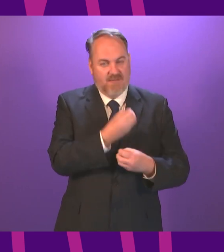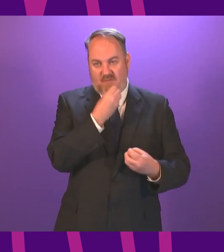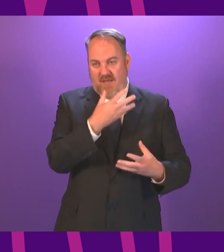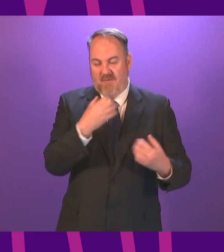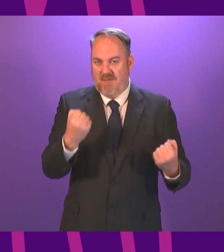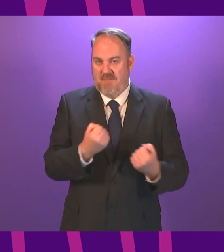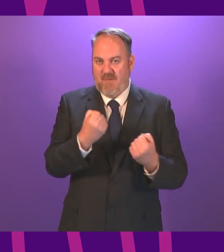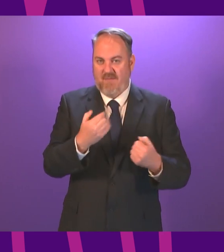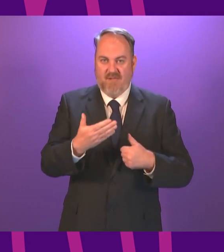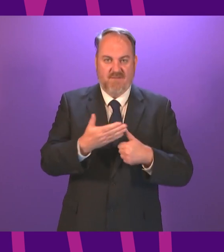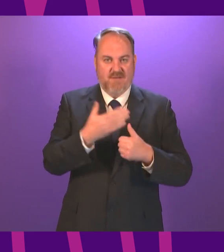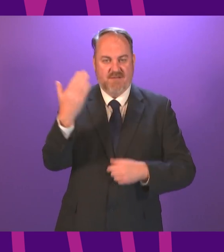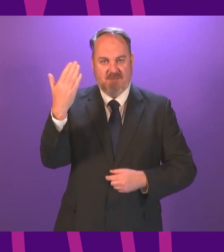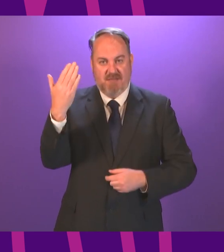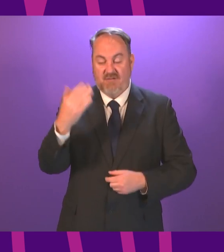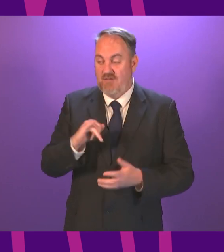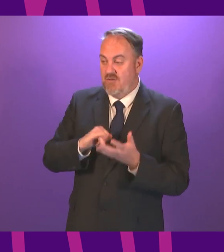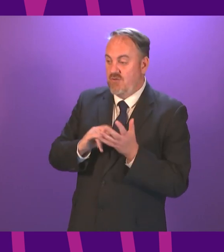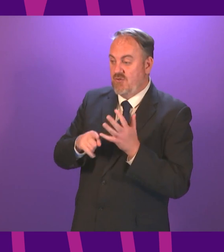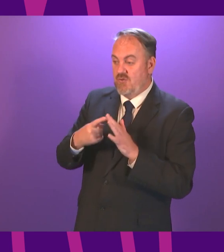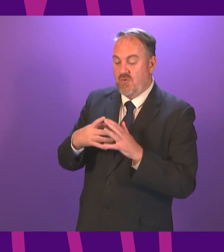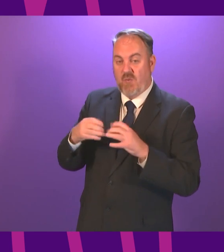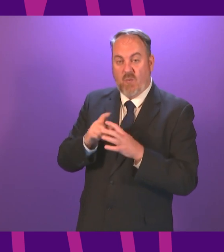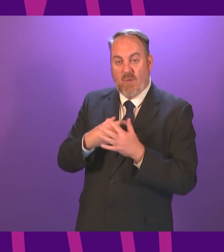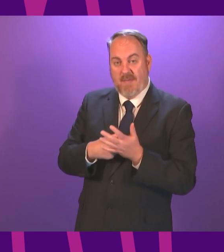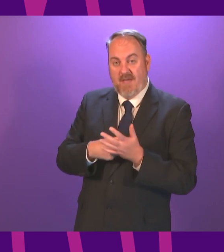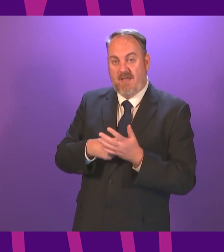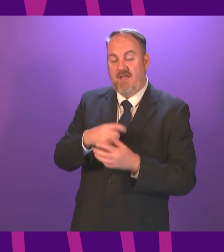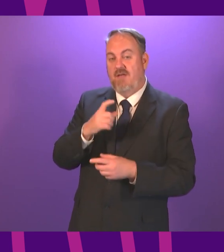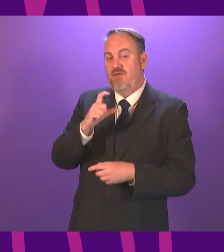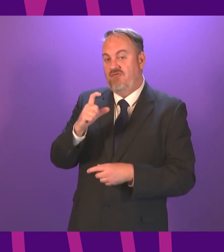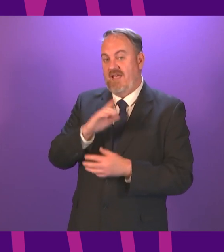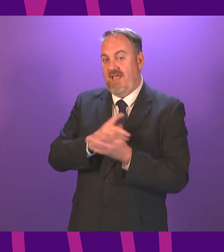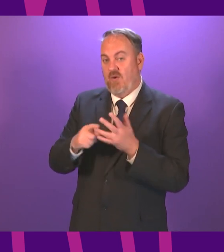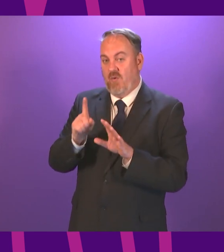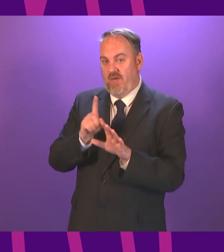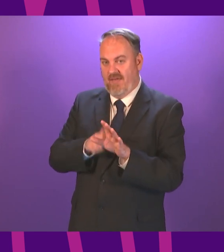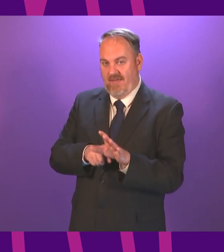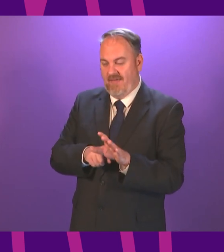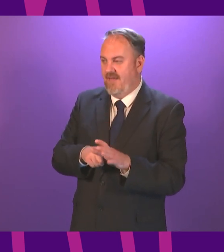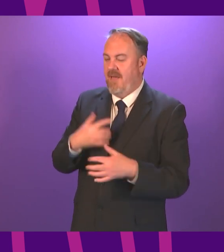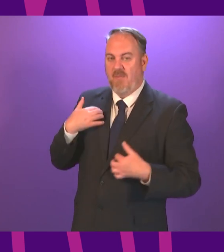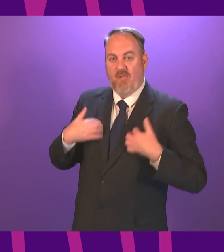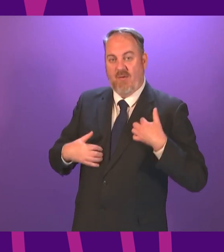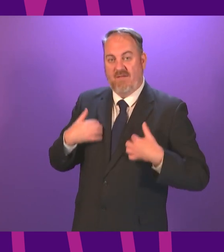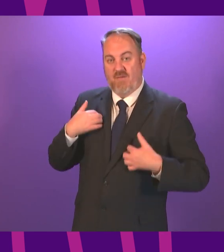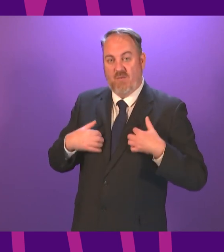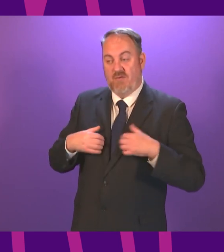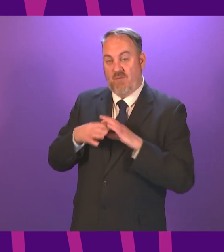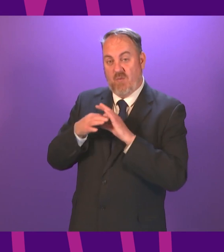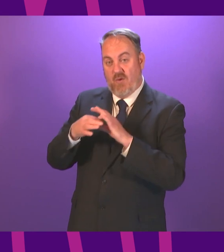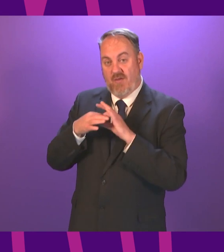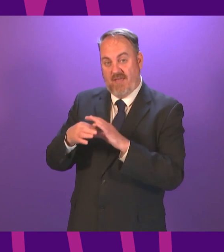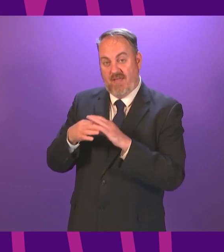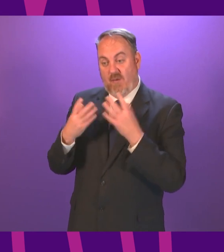powerful maiden speech Sue Weber and Craig Coy I am open to having constructive relationships with the government where